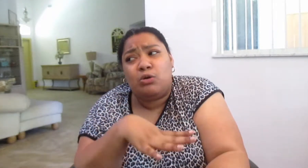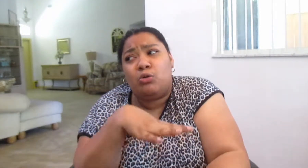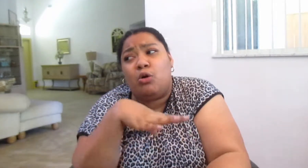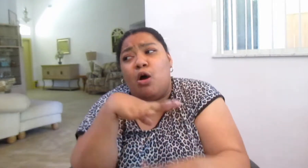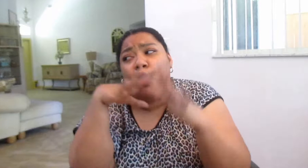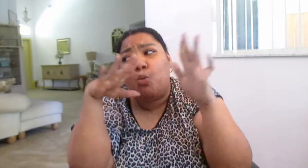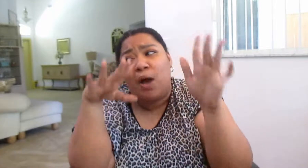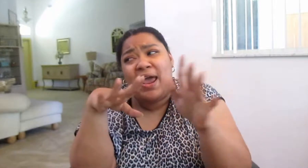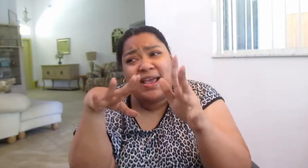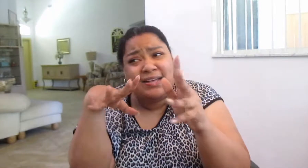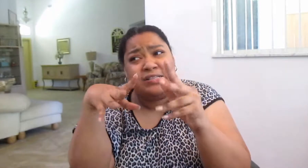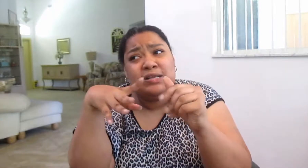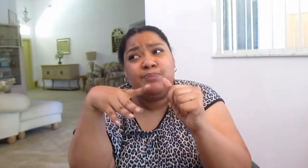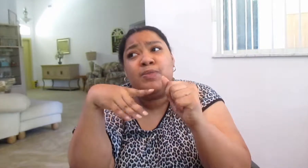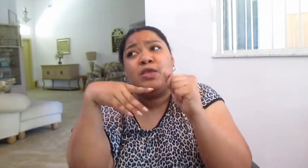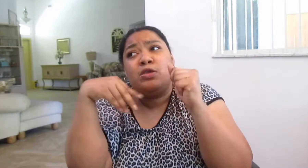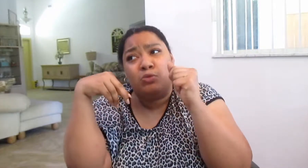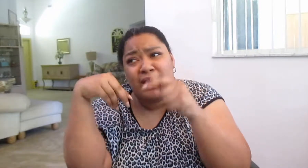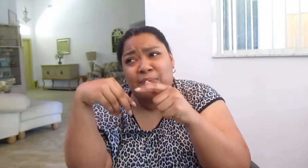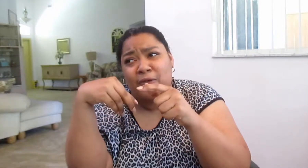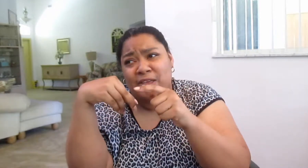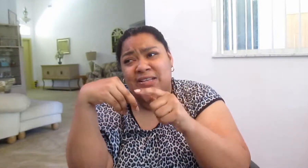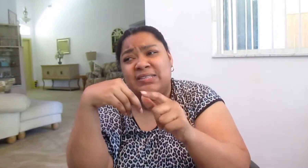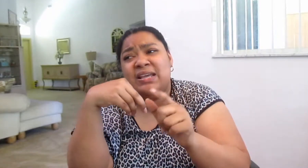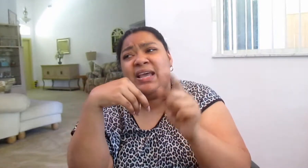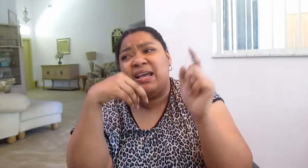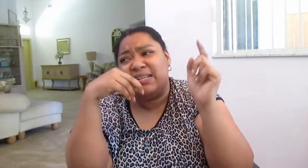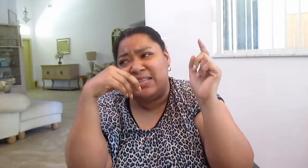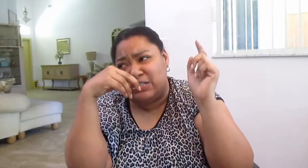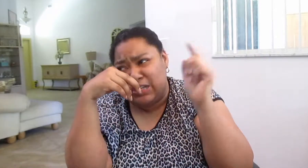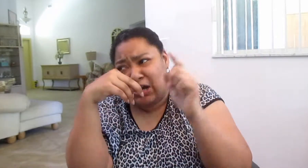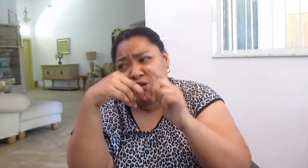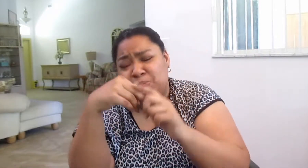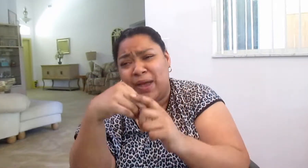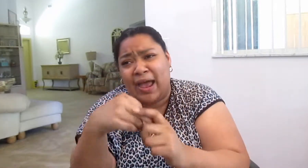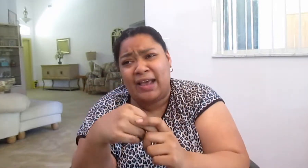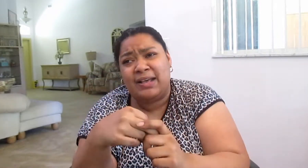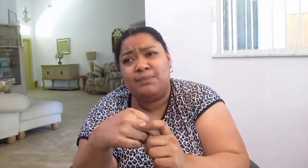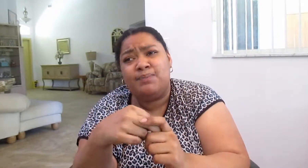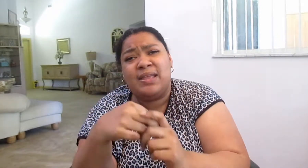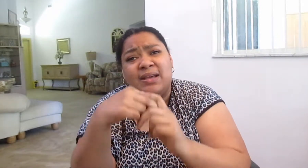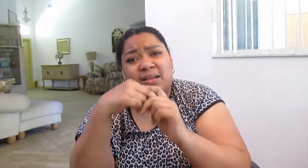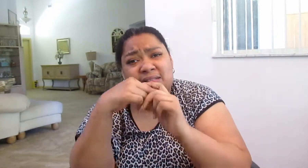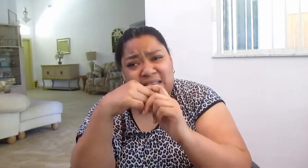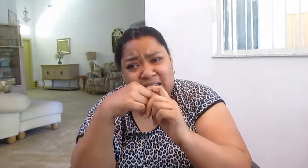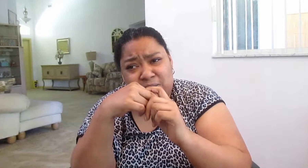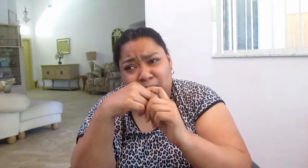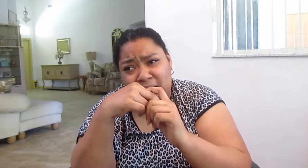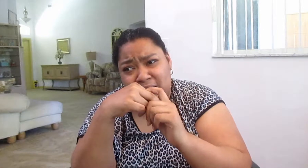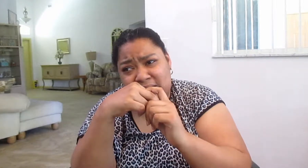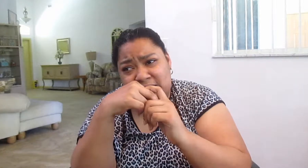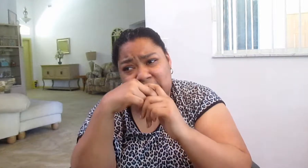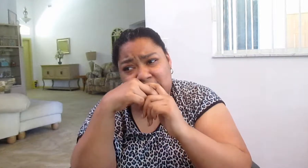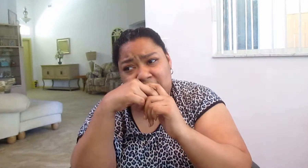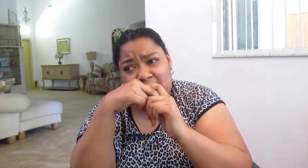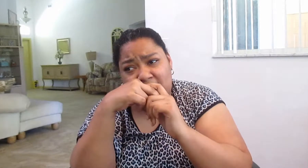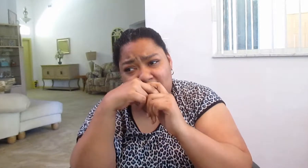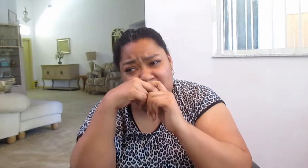what is unique about this is that she goes back six months, I think